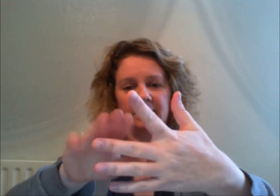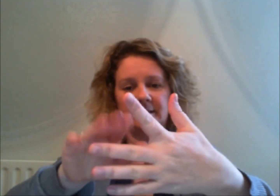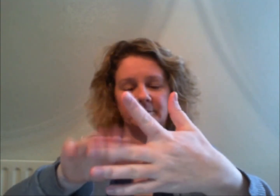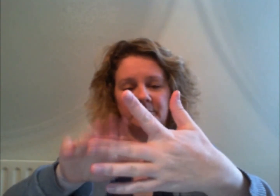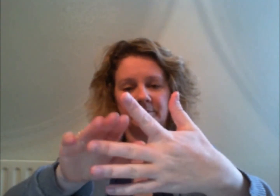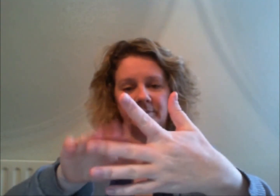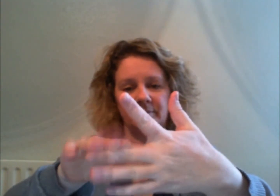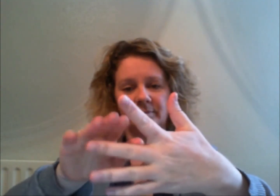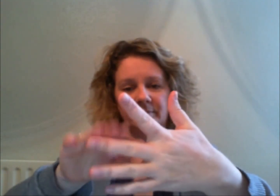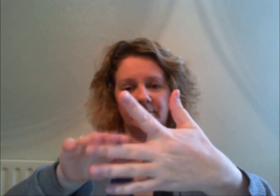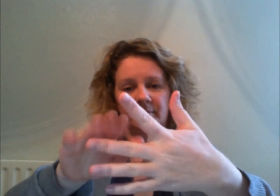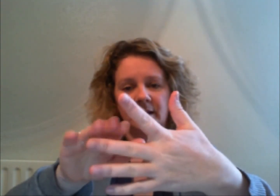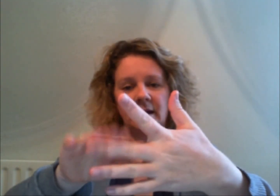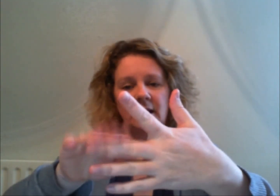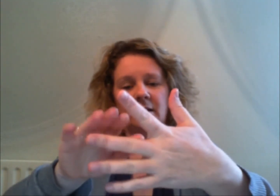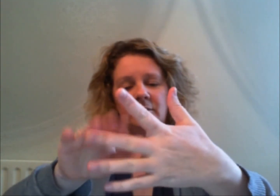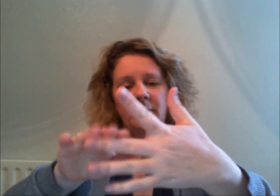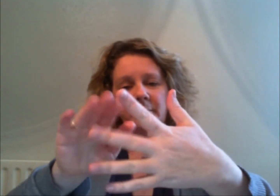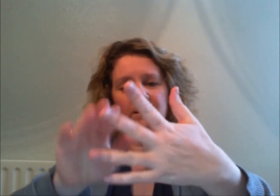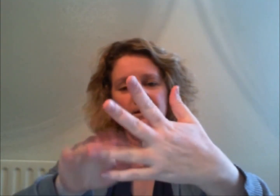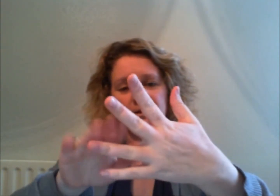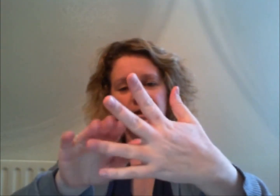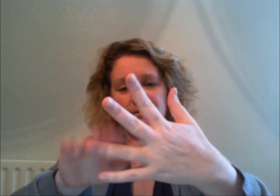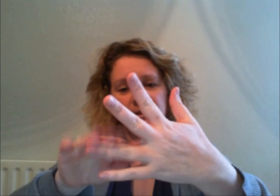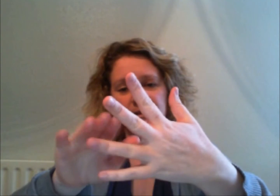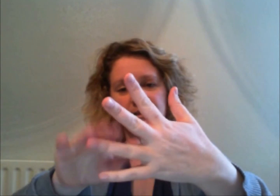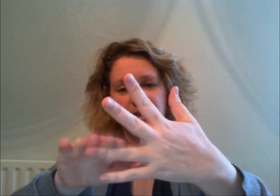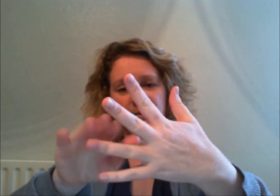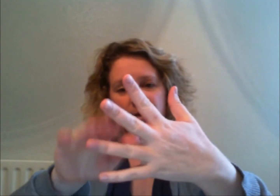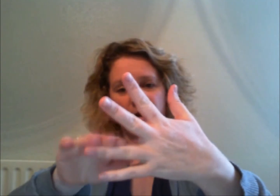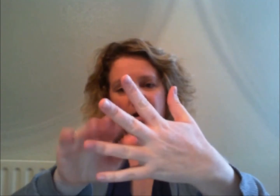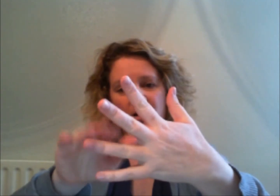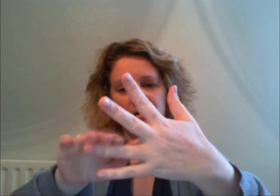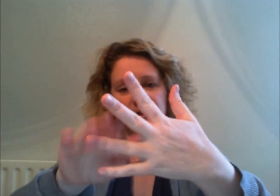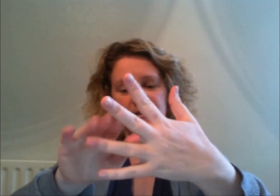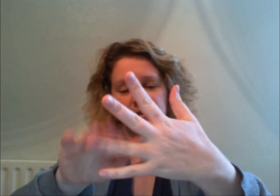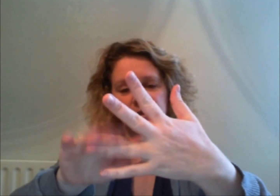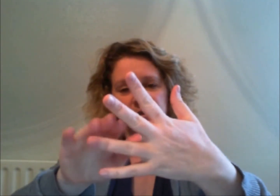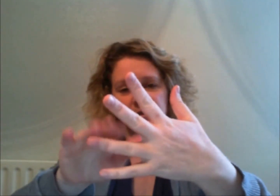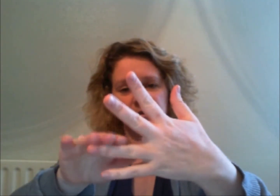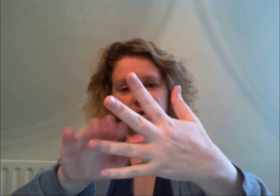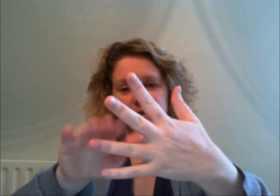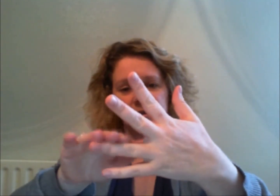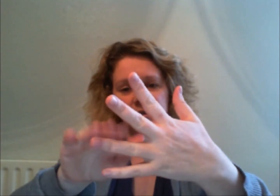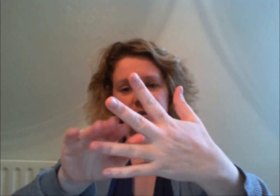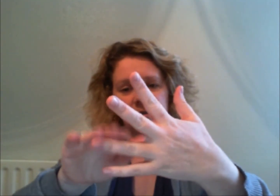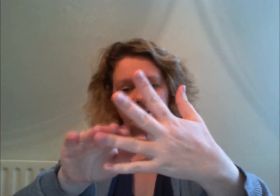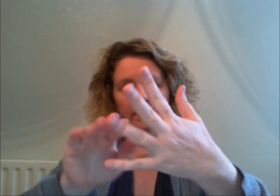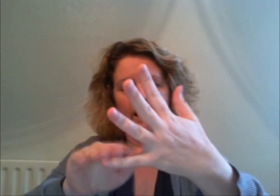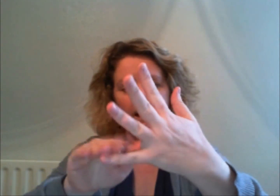remember that you don't need to tap hard it's just a nice gentle tap